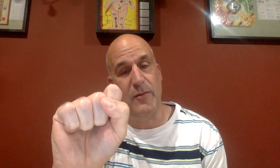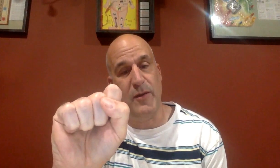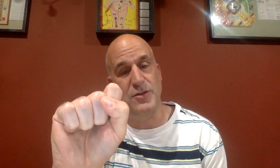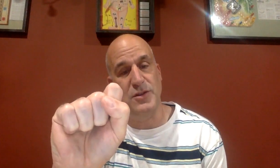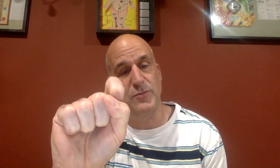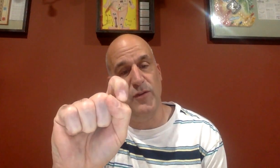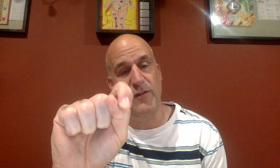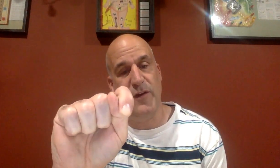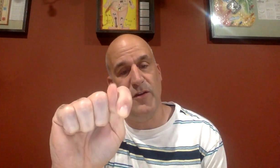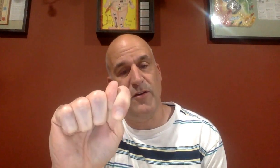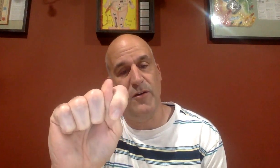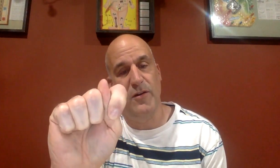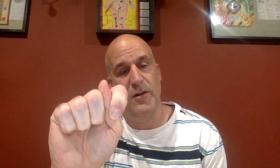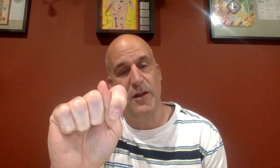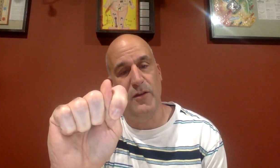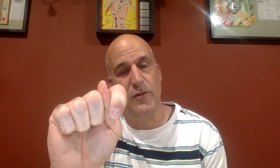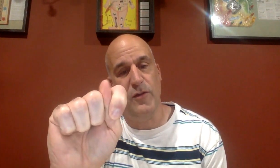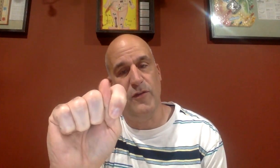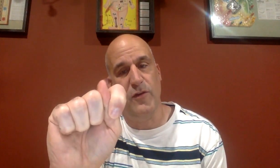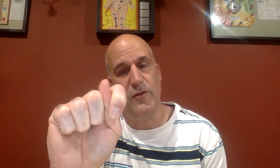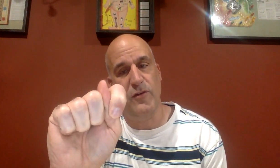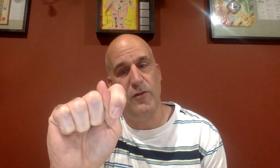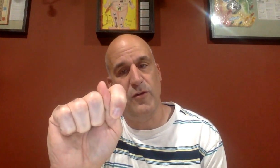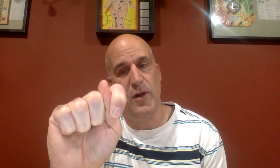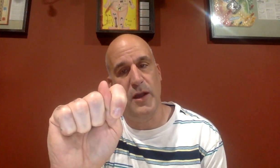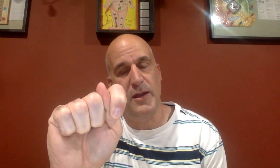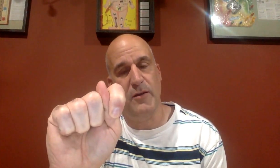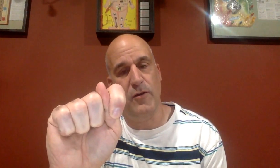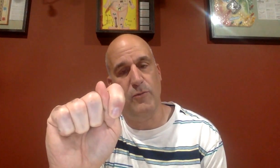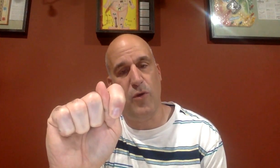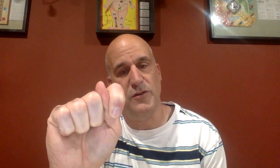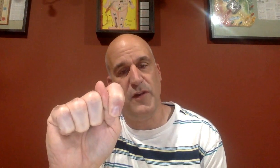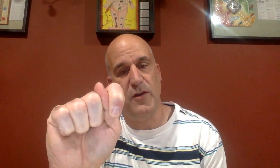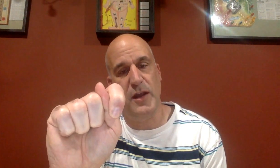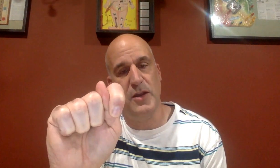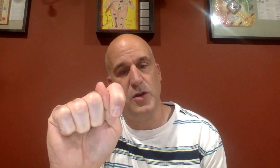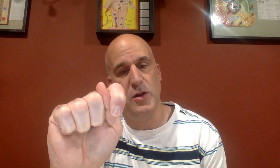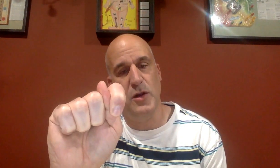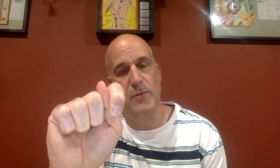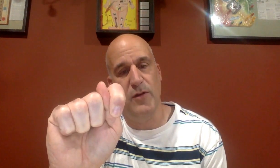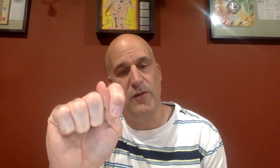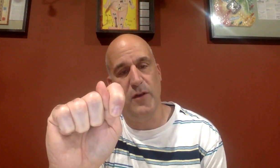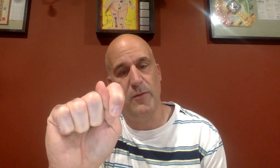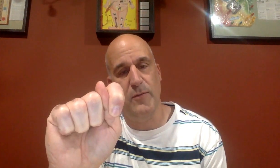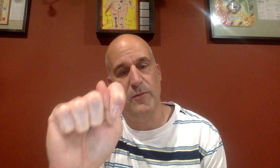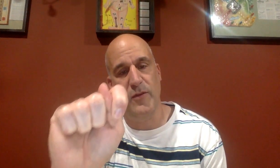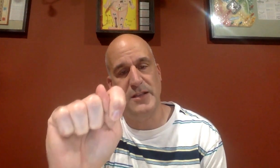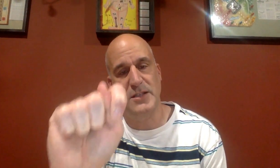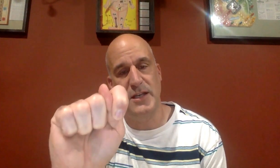thing, but you just move that finger in through the first, through your, uh, in that, your pointer finger in your middle finger. So that's T.